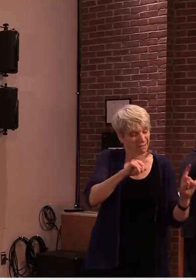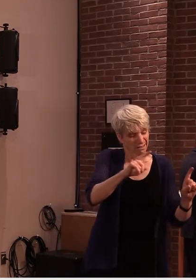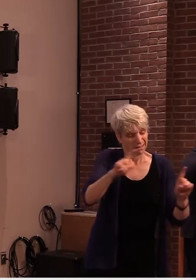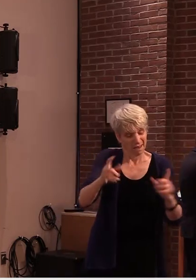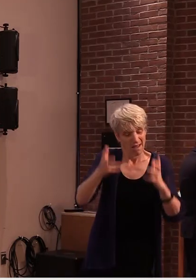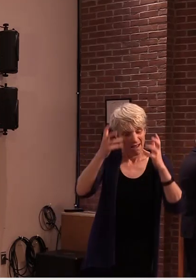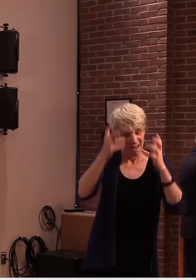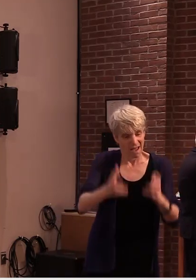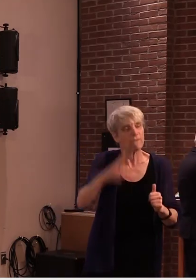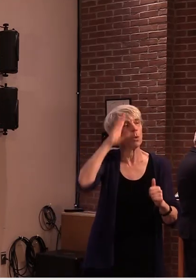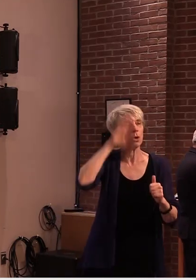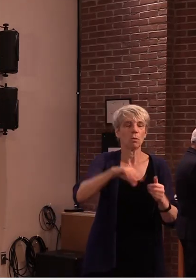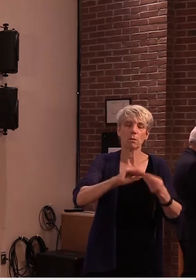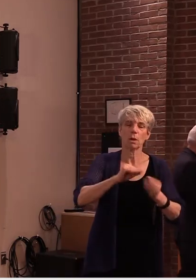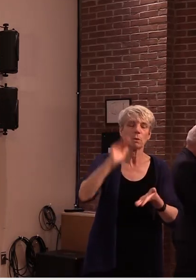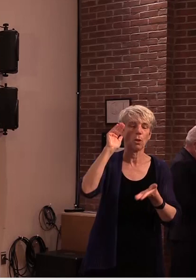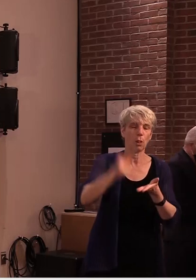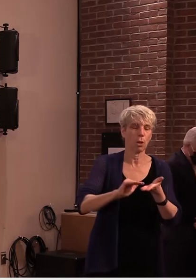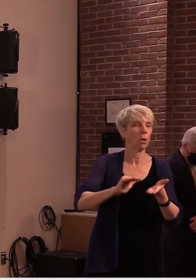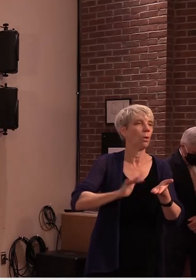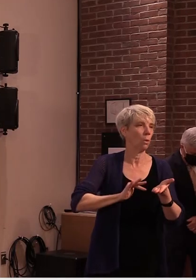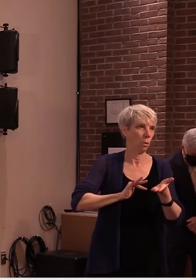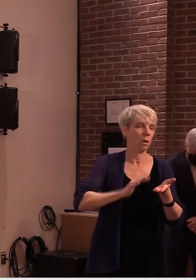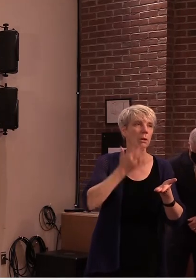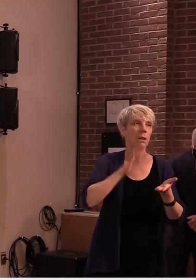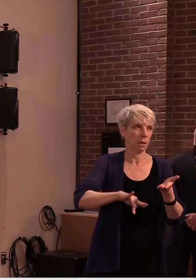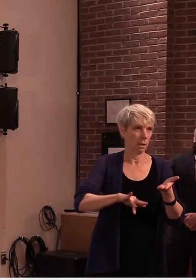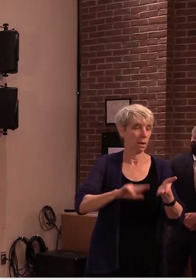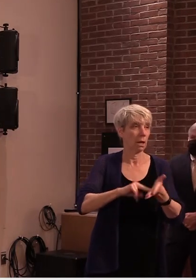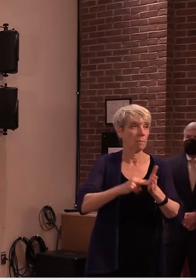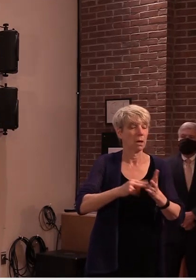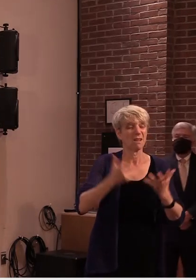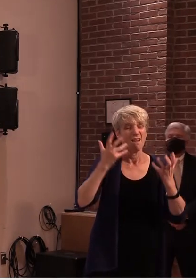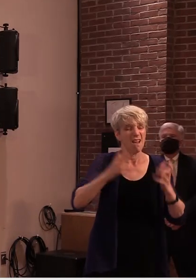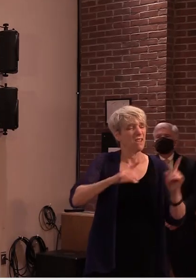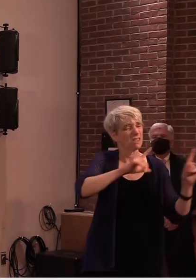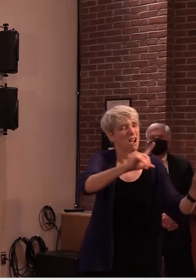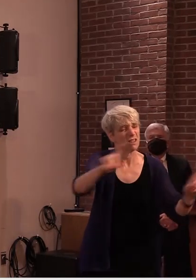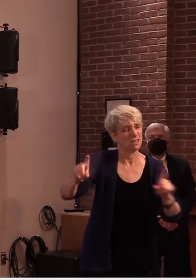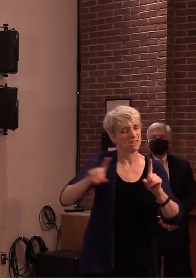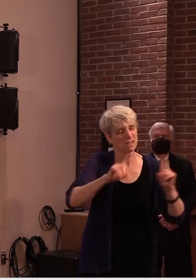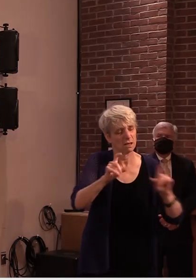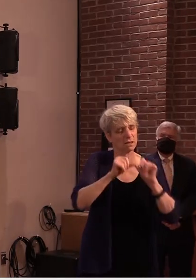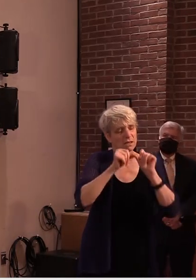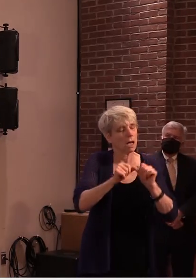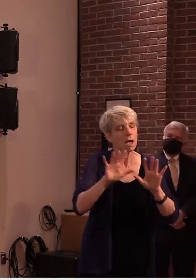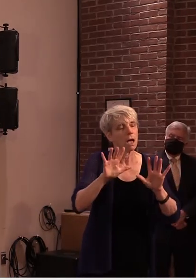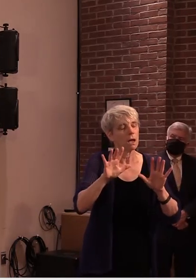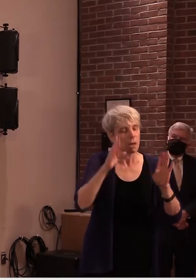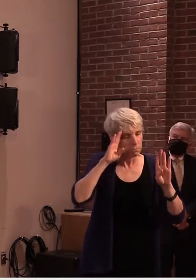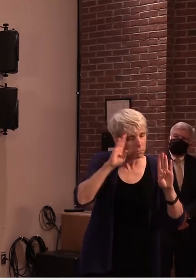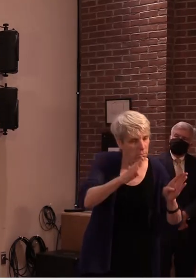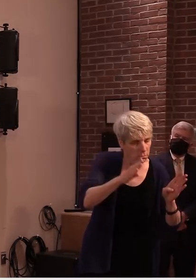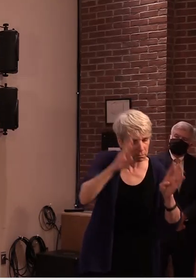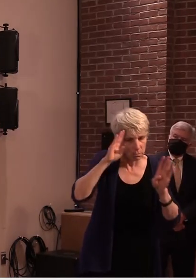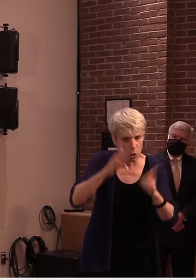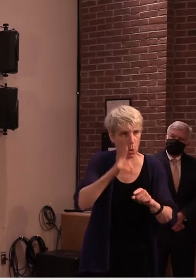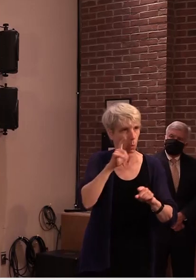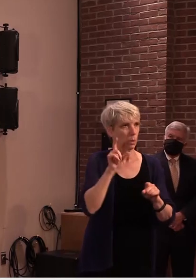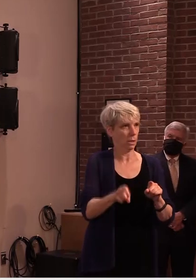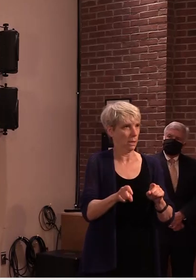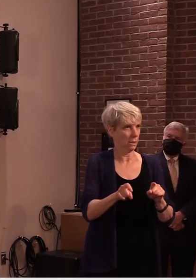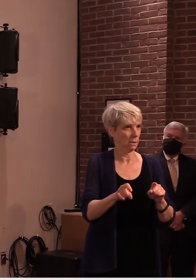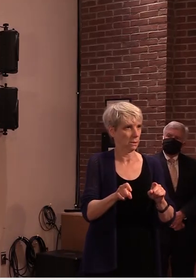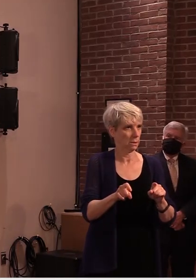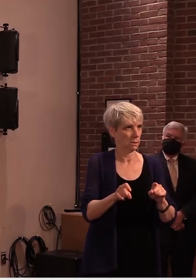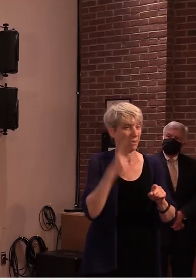we must now prioritize our testing as i said to these people in situations where testing is really needed you